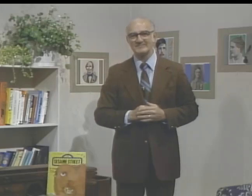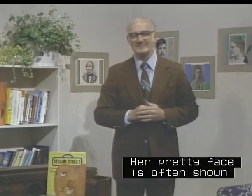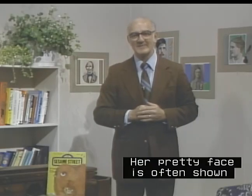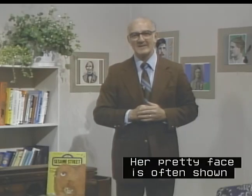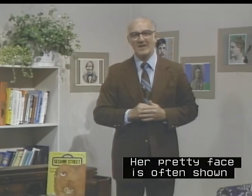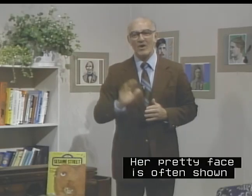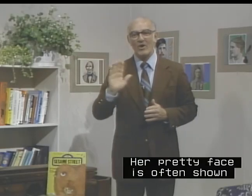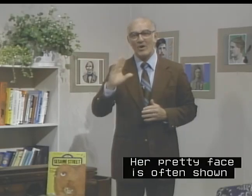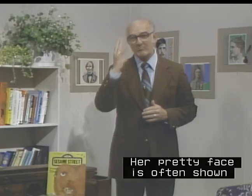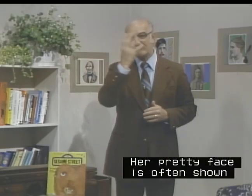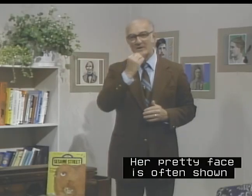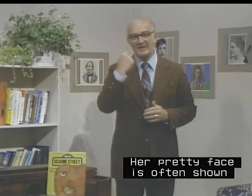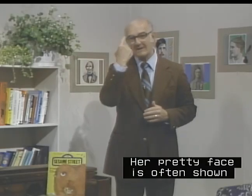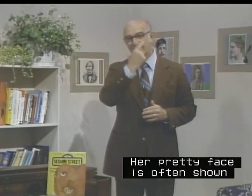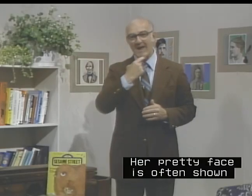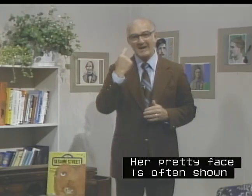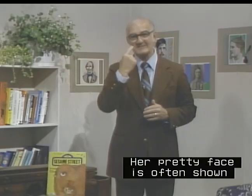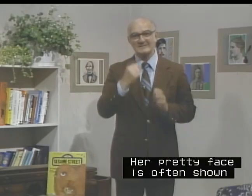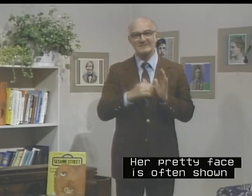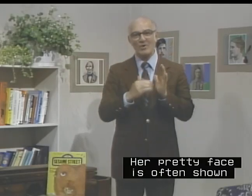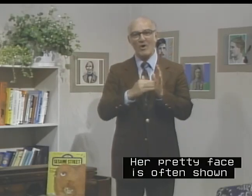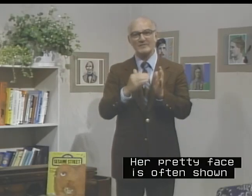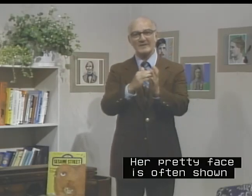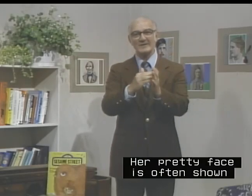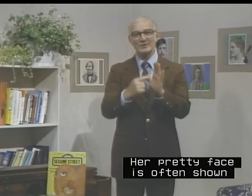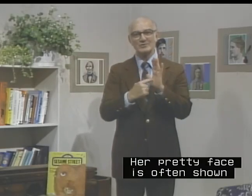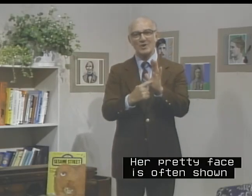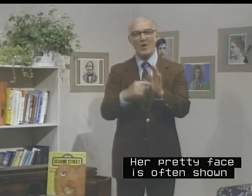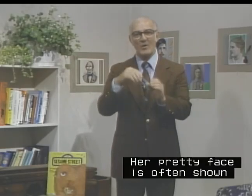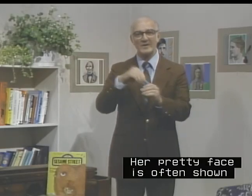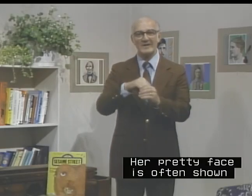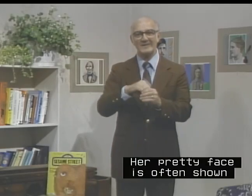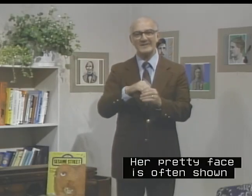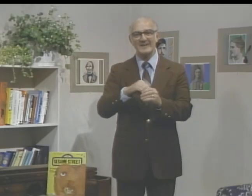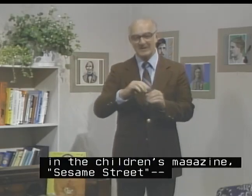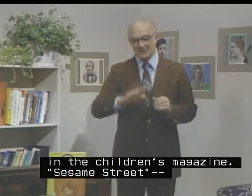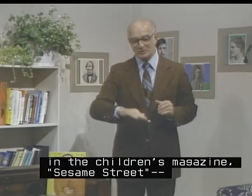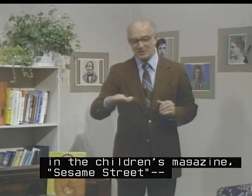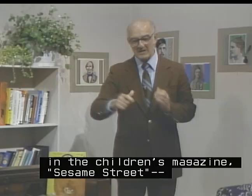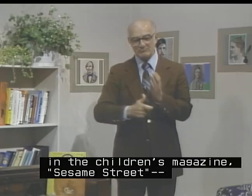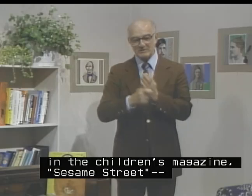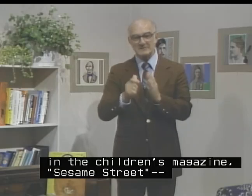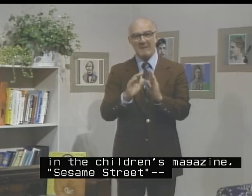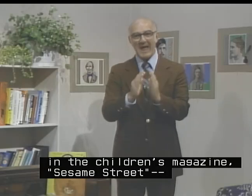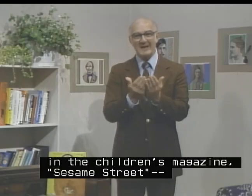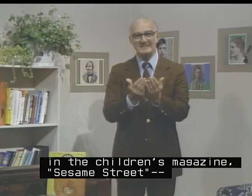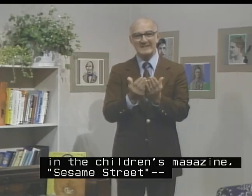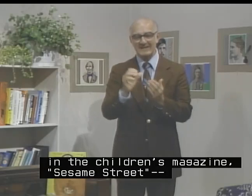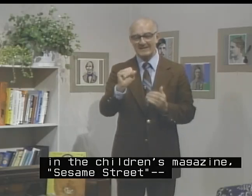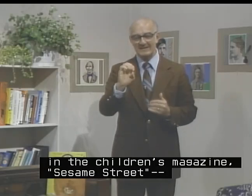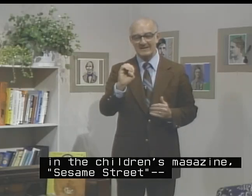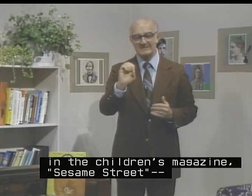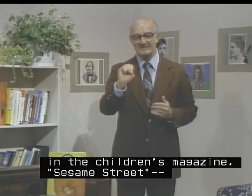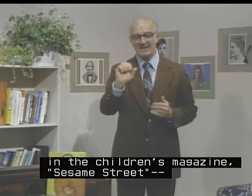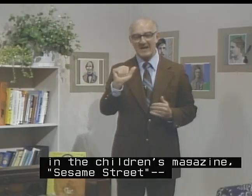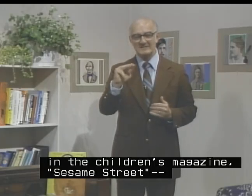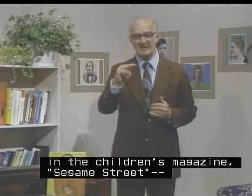Her pretty face is often shown in the children's magazine, Sesame